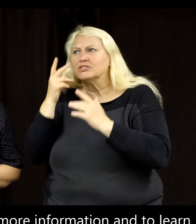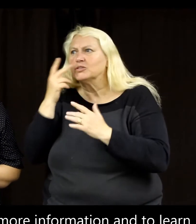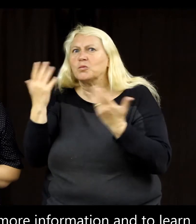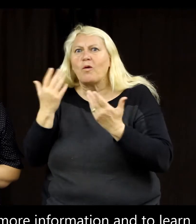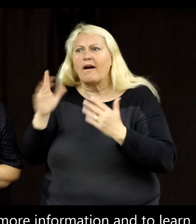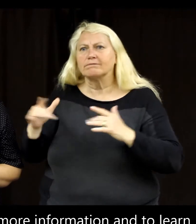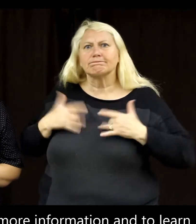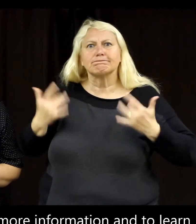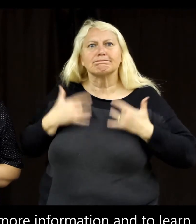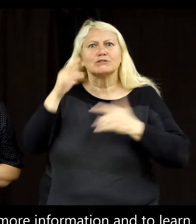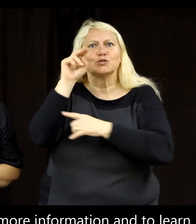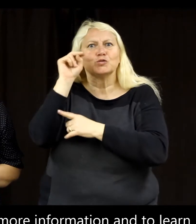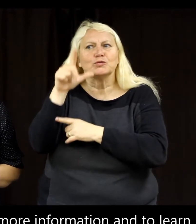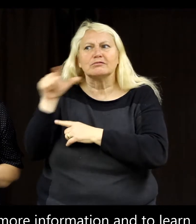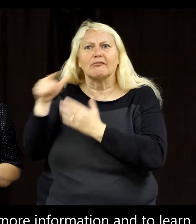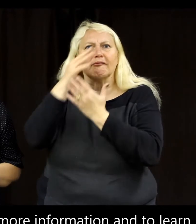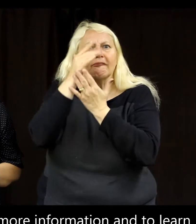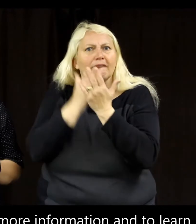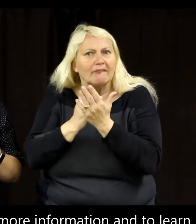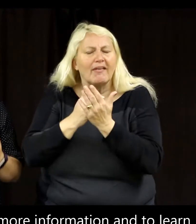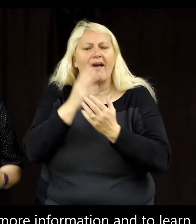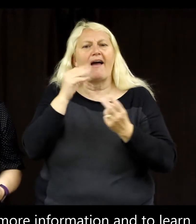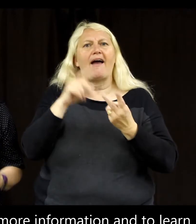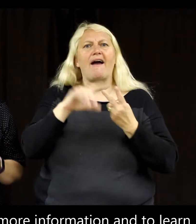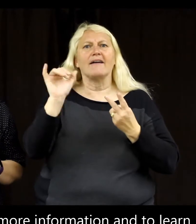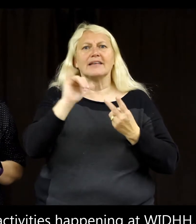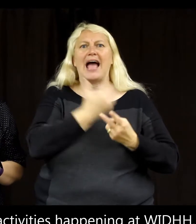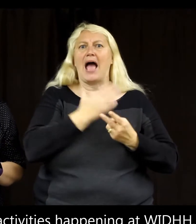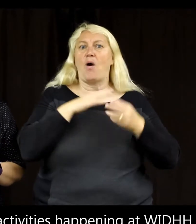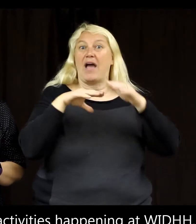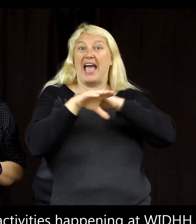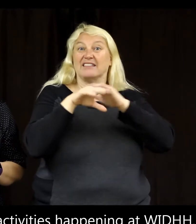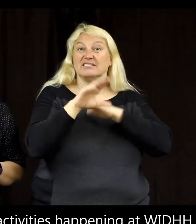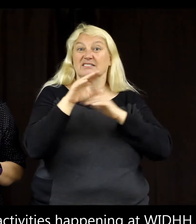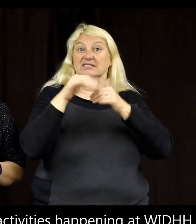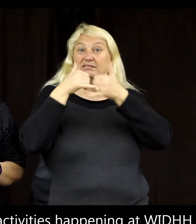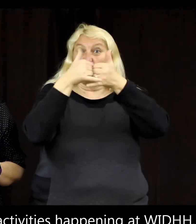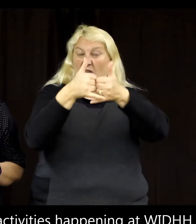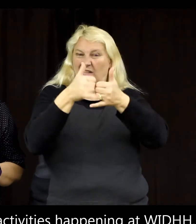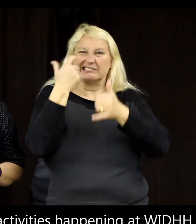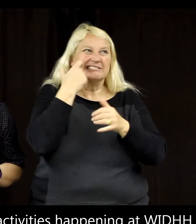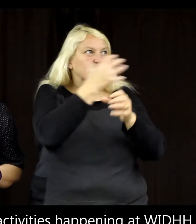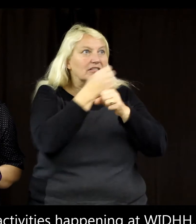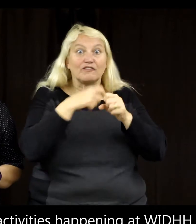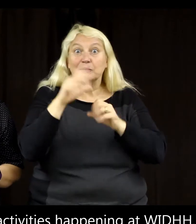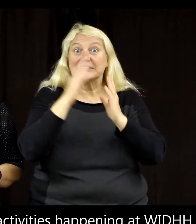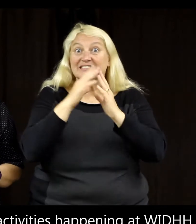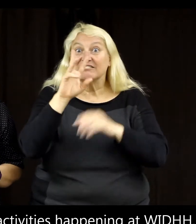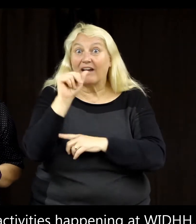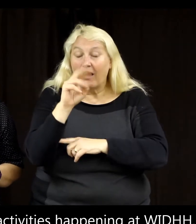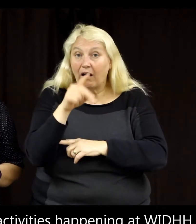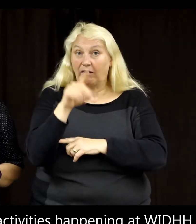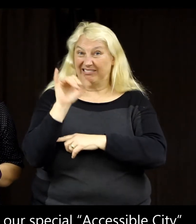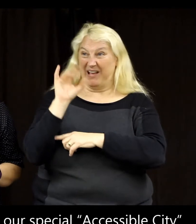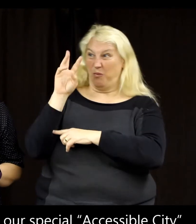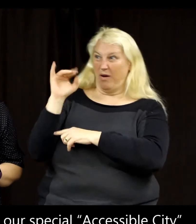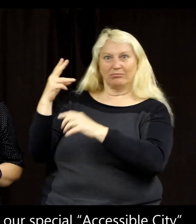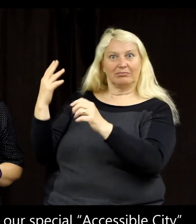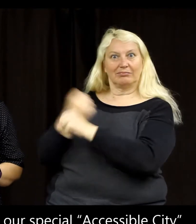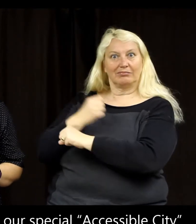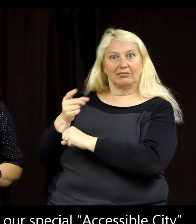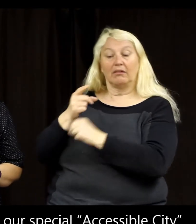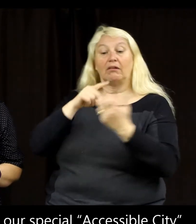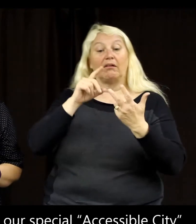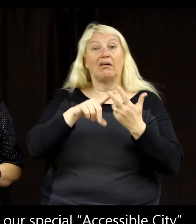at WID. Find out more about our Special Accessibility Award from the City of Vancouver. Enjoy the story about the Handmade